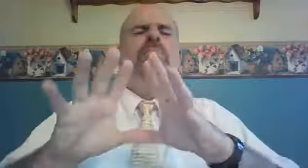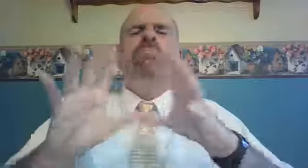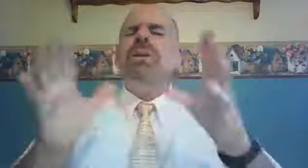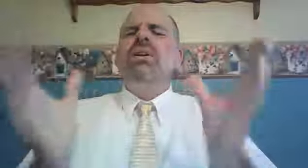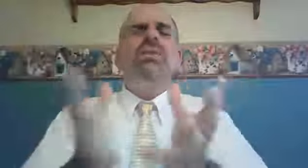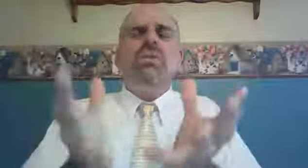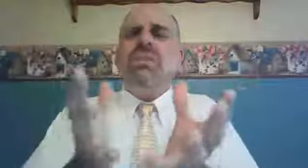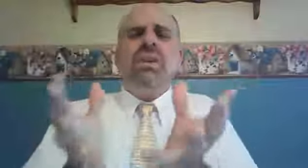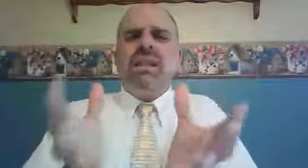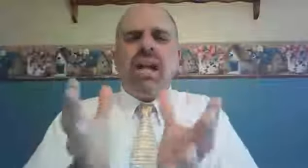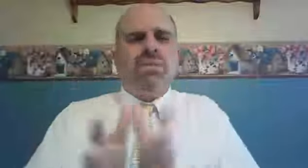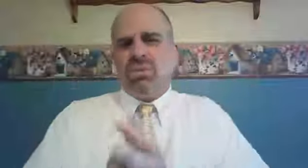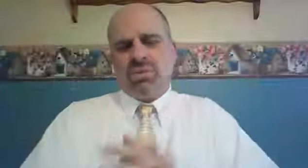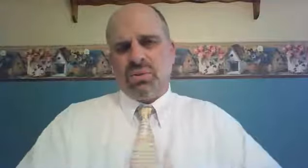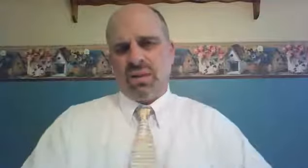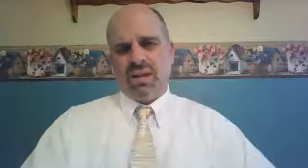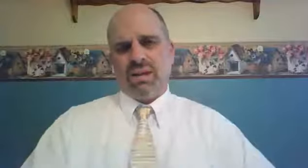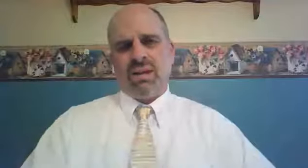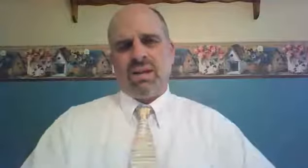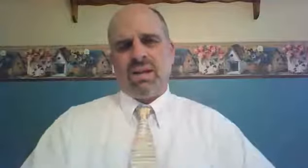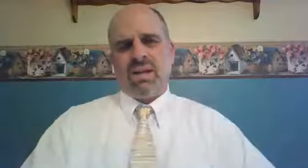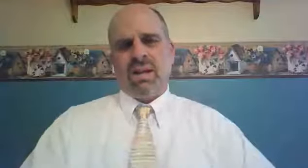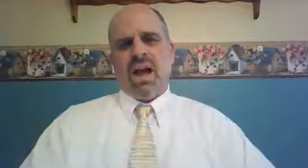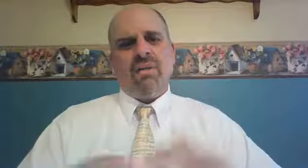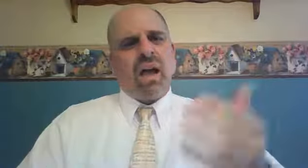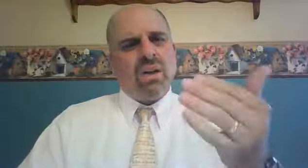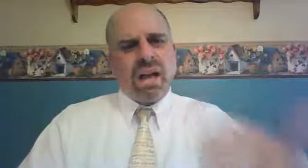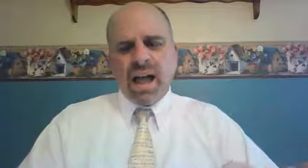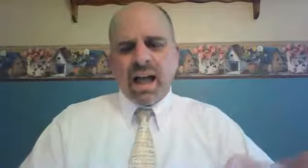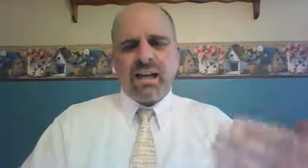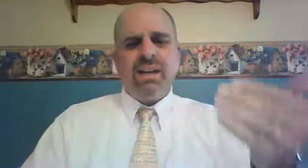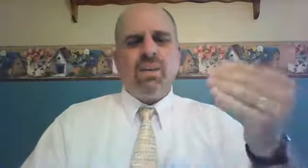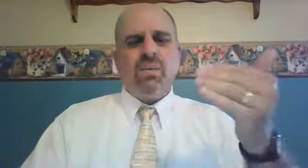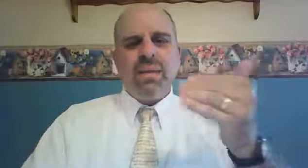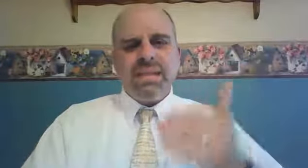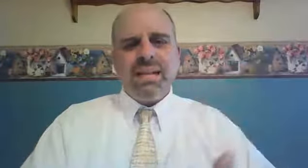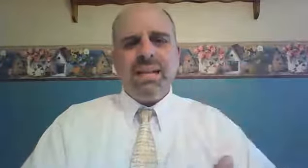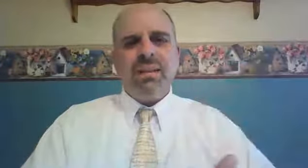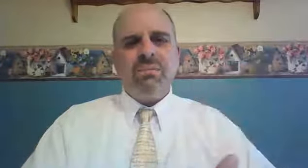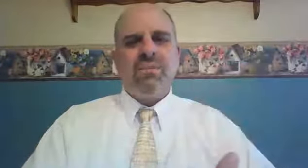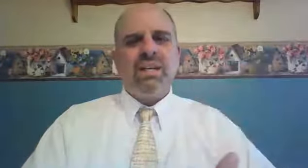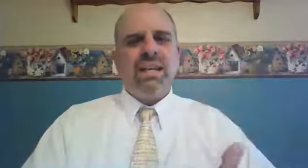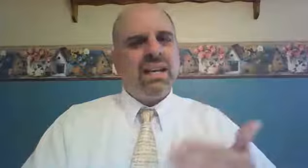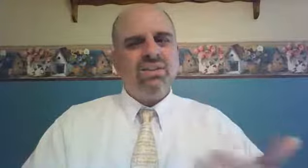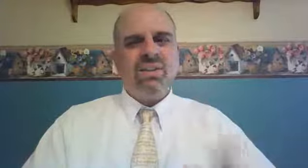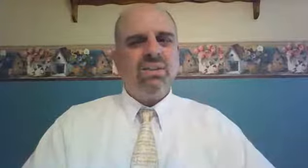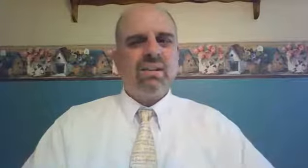beautiful love story of how God redeems his children.